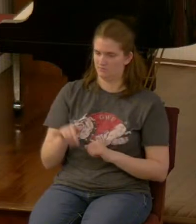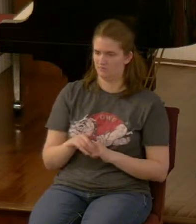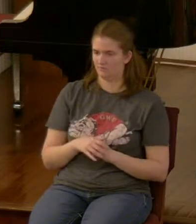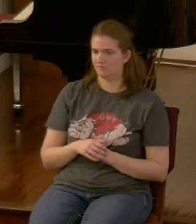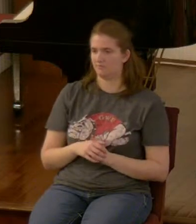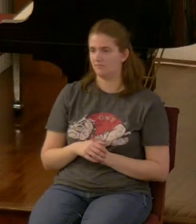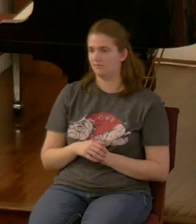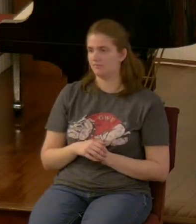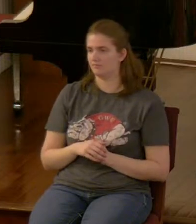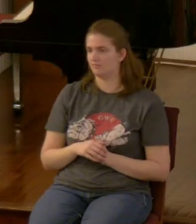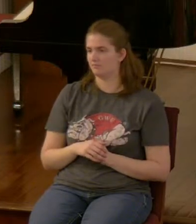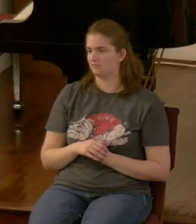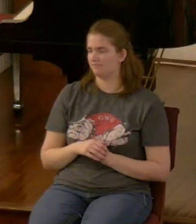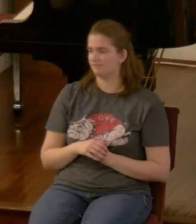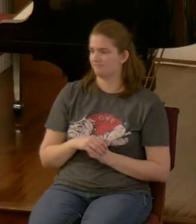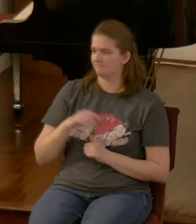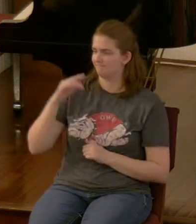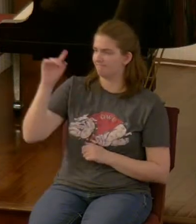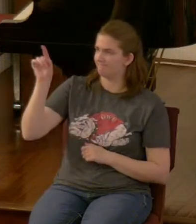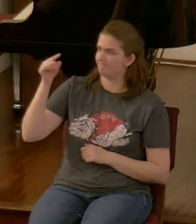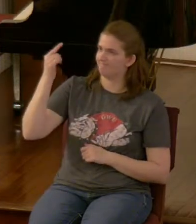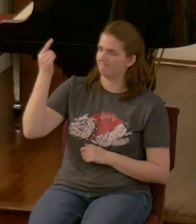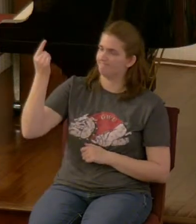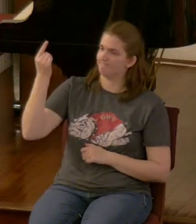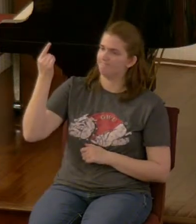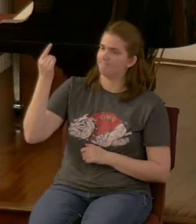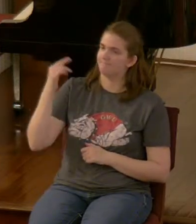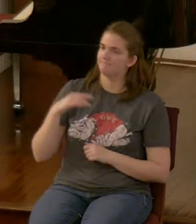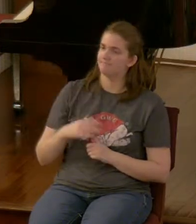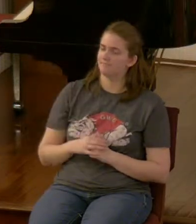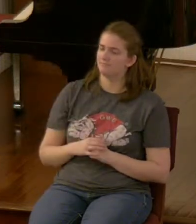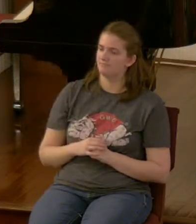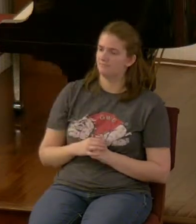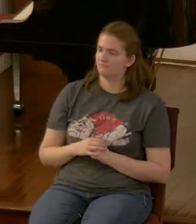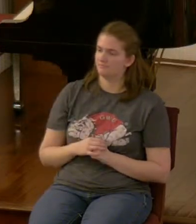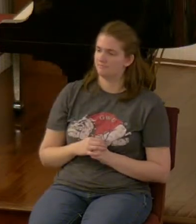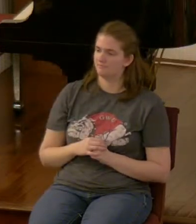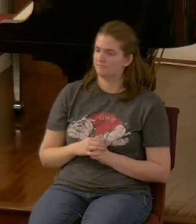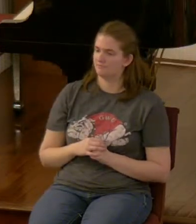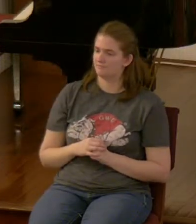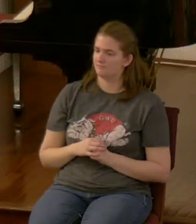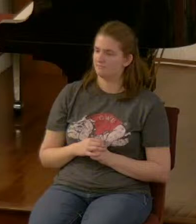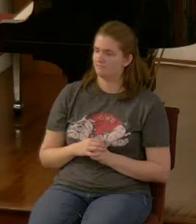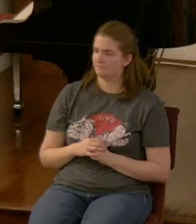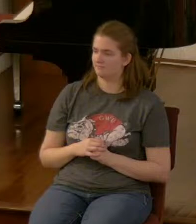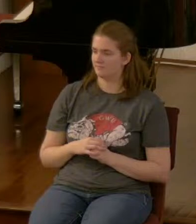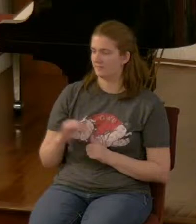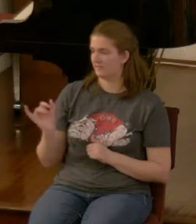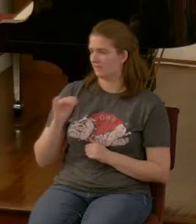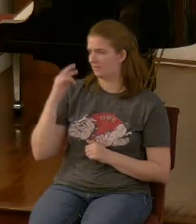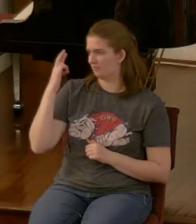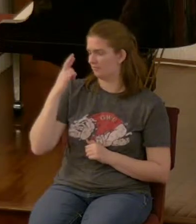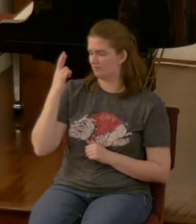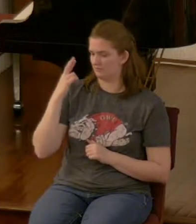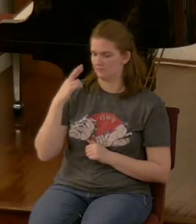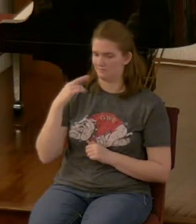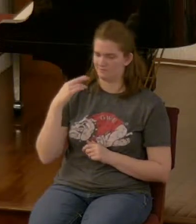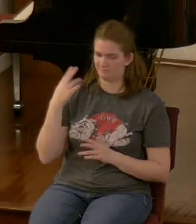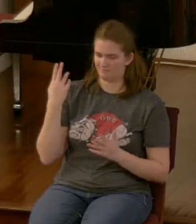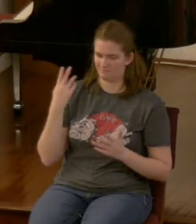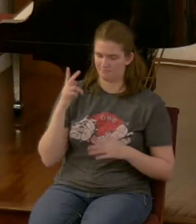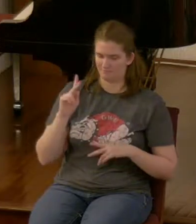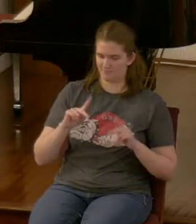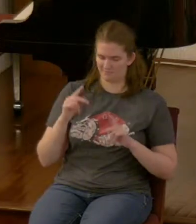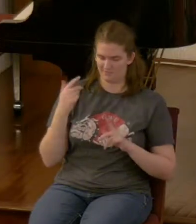only God could do that and that's also why there are people that claim that Daniel was not